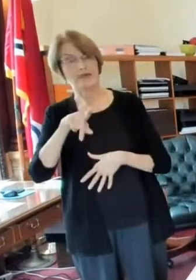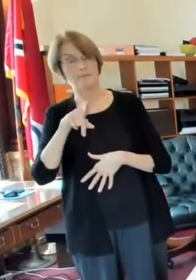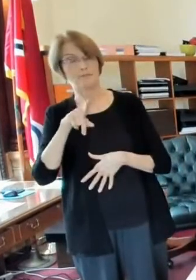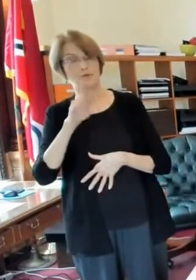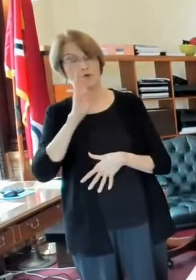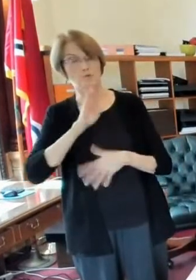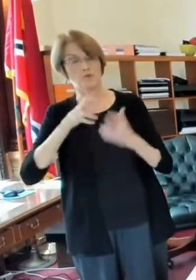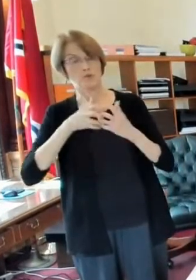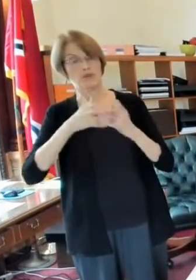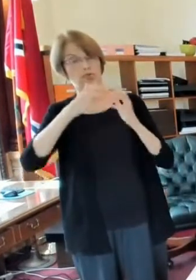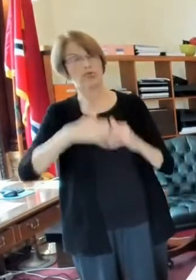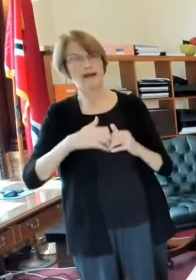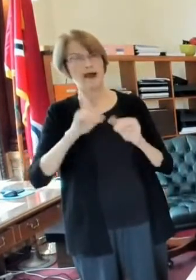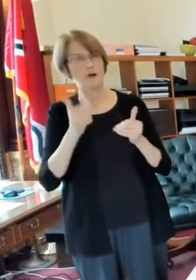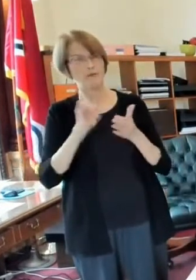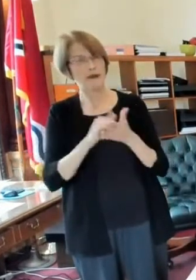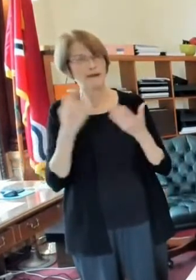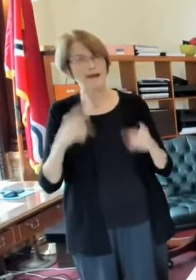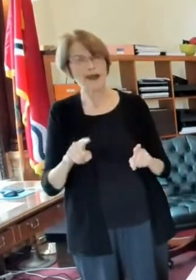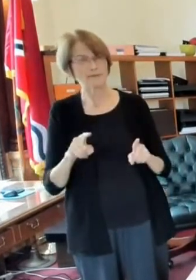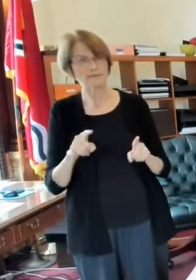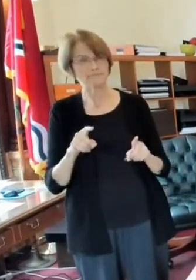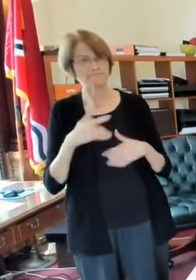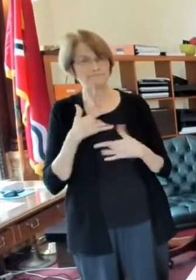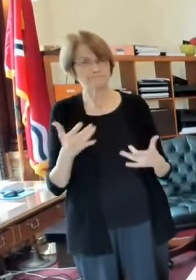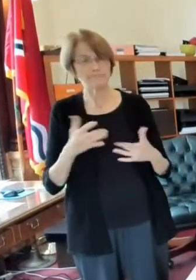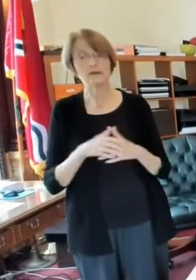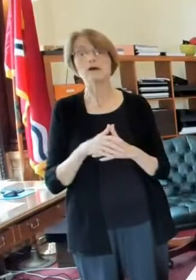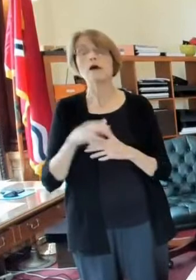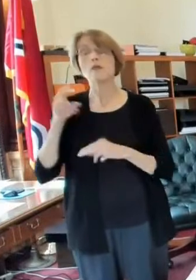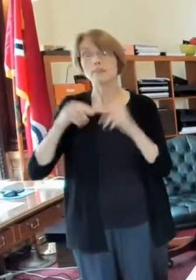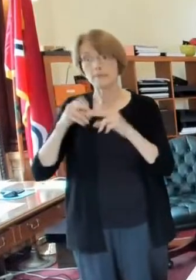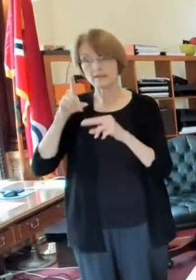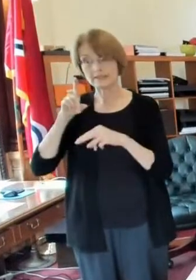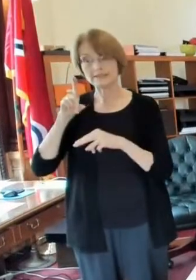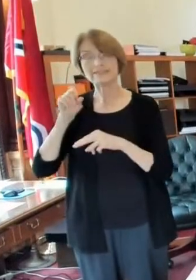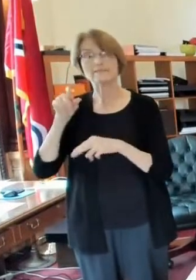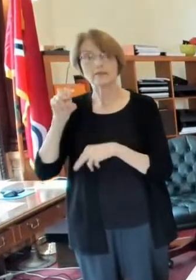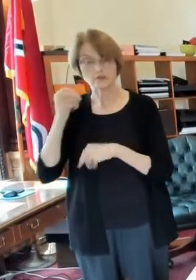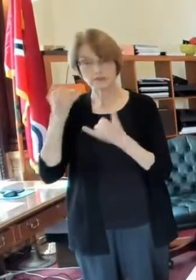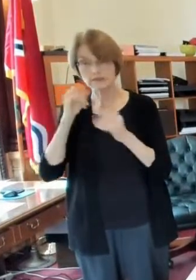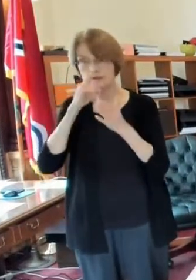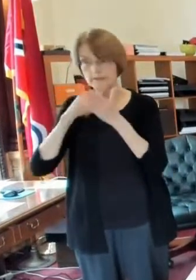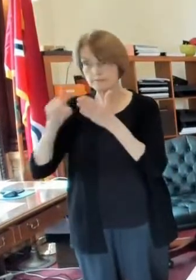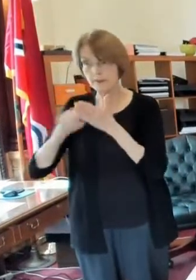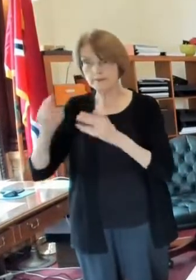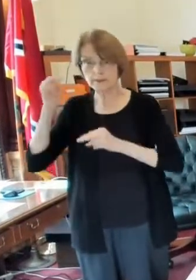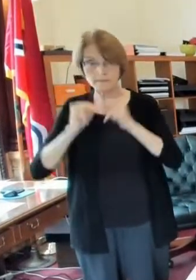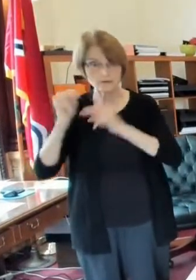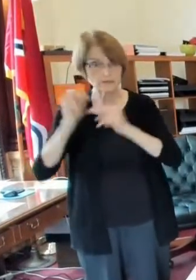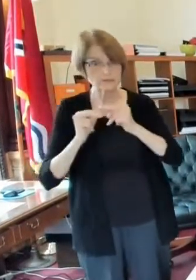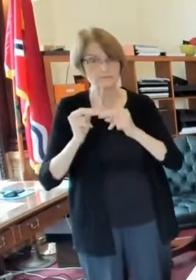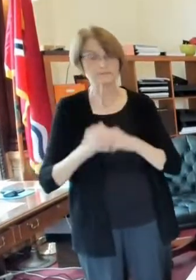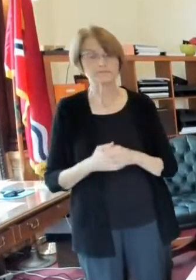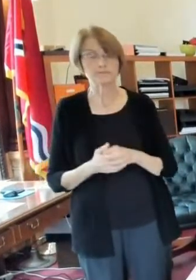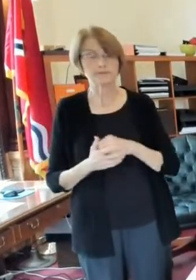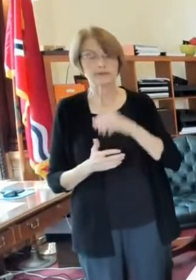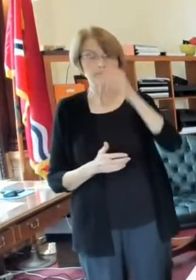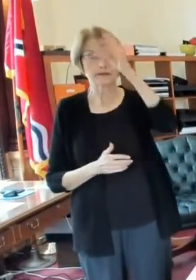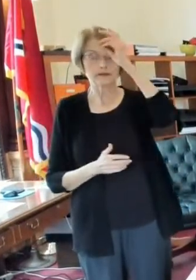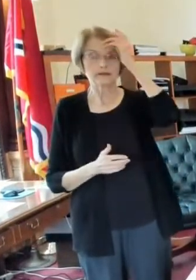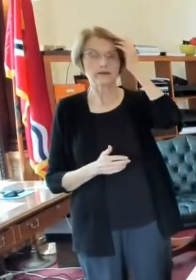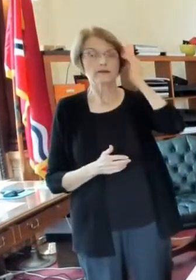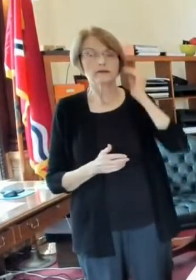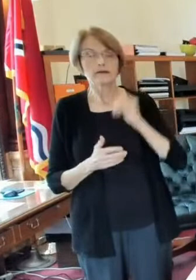oh gosh christine yes the building division is still doing inspections but um